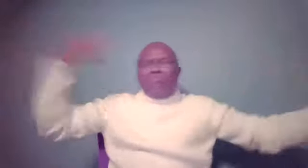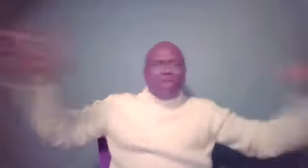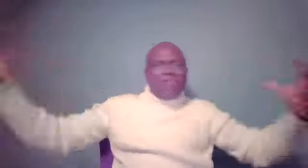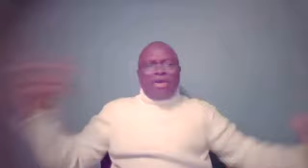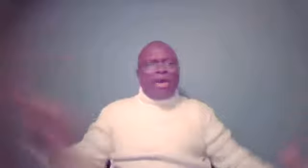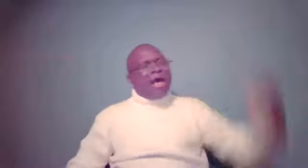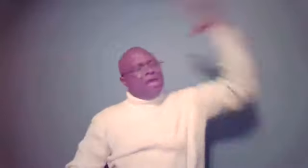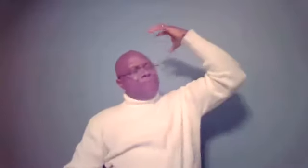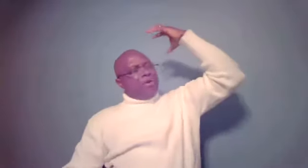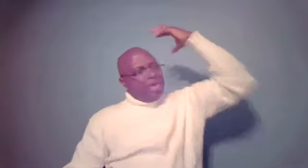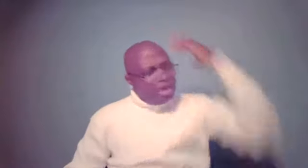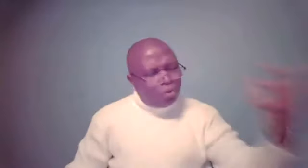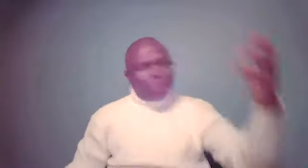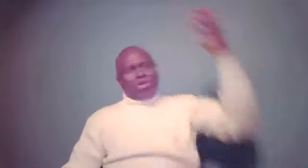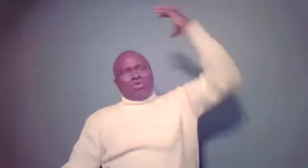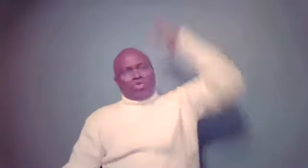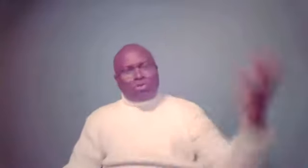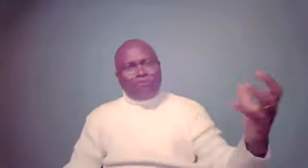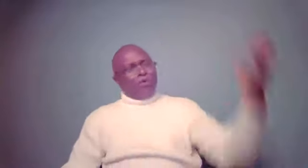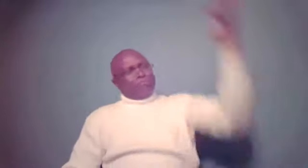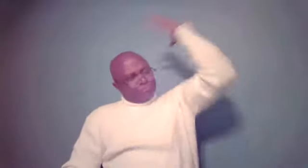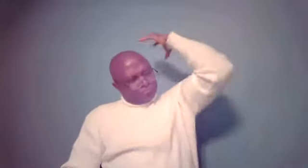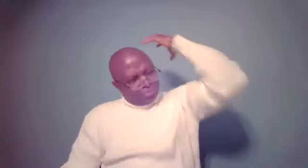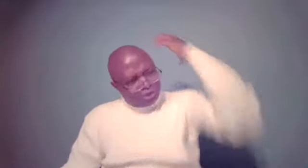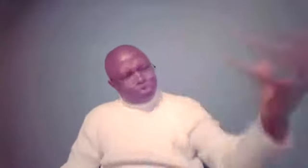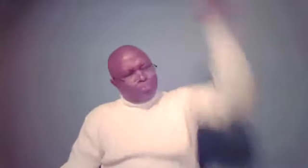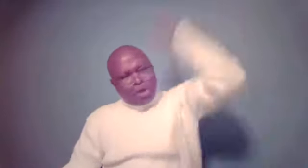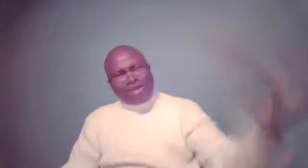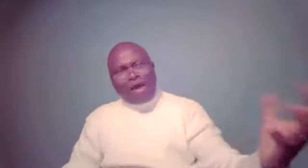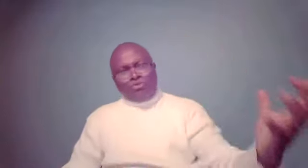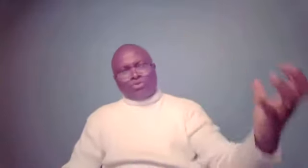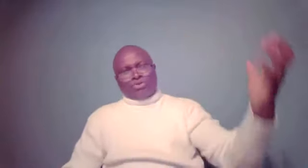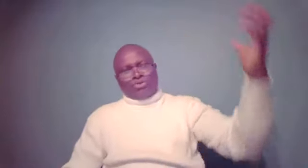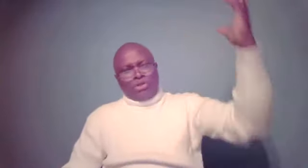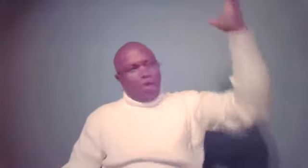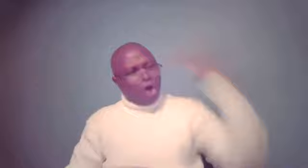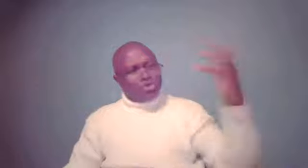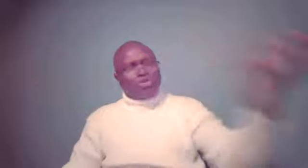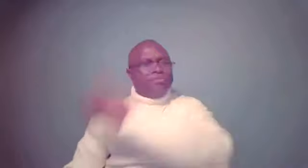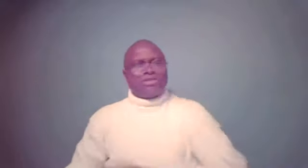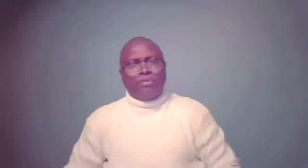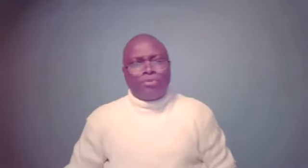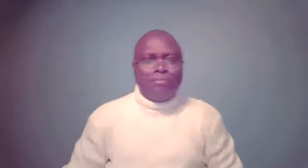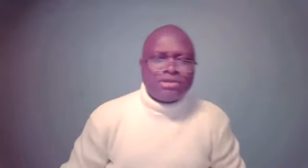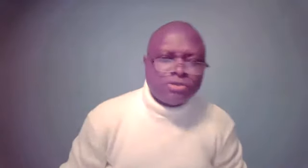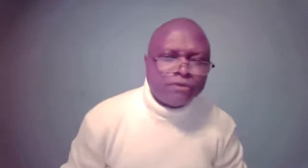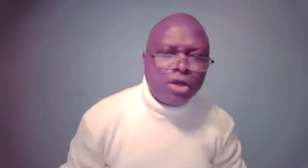dream that he had, but he was dutiful to pronounce the awesomeness of the presence of God.